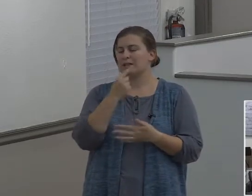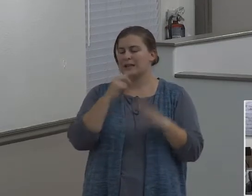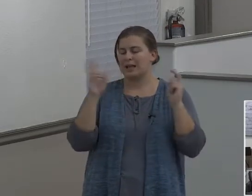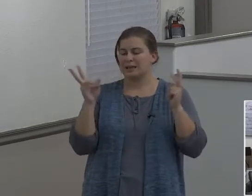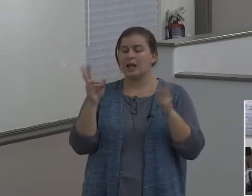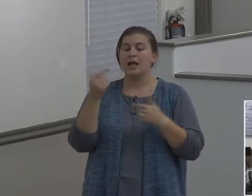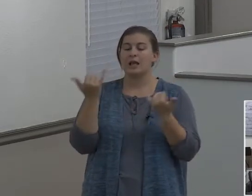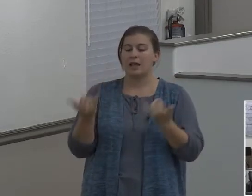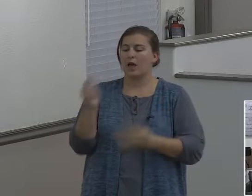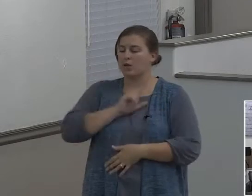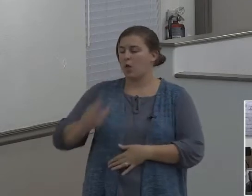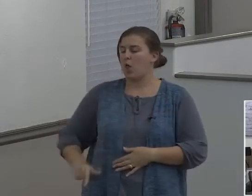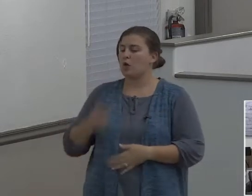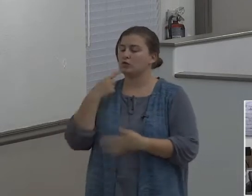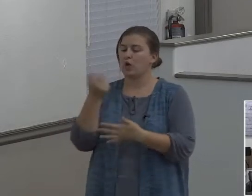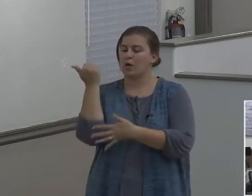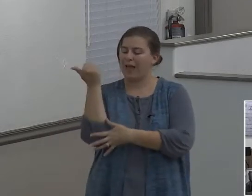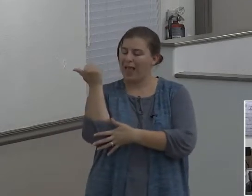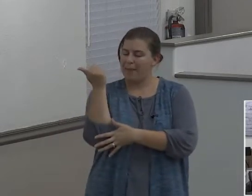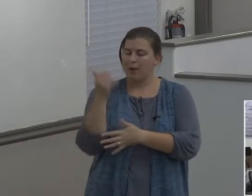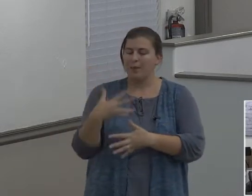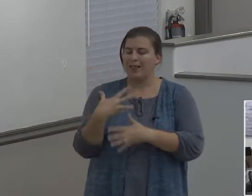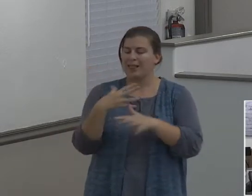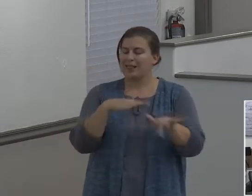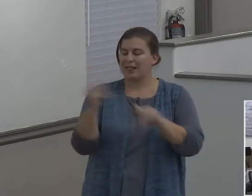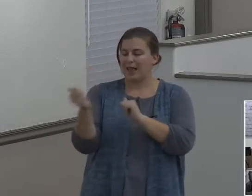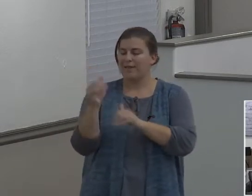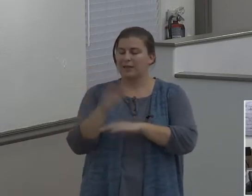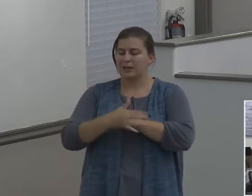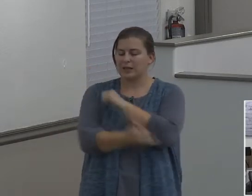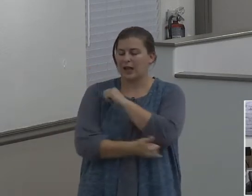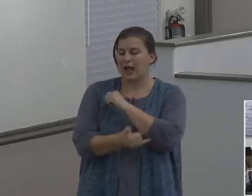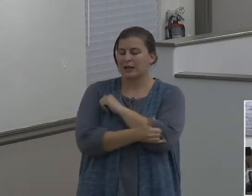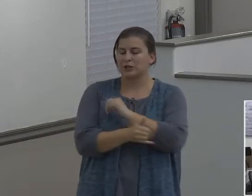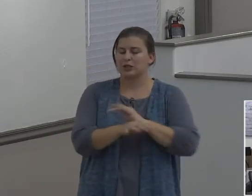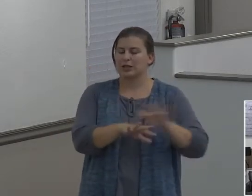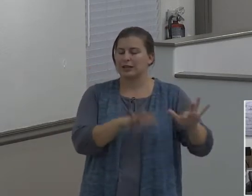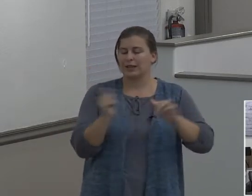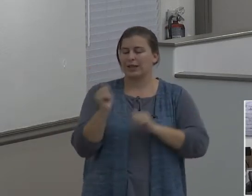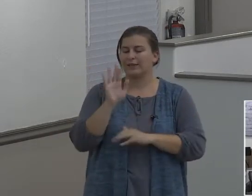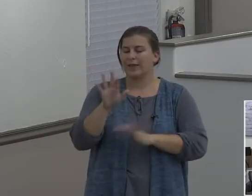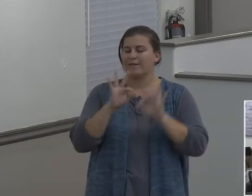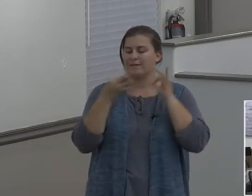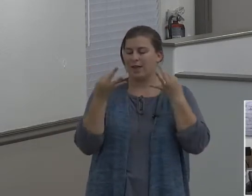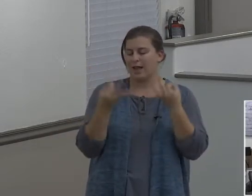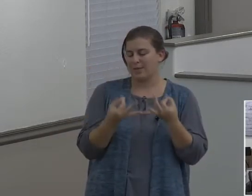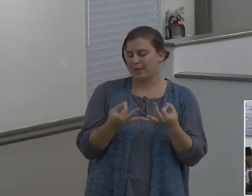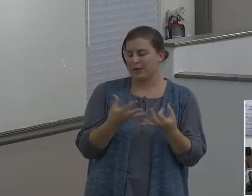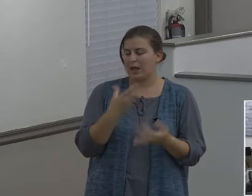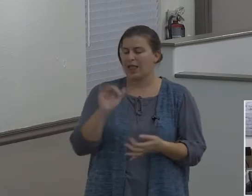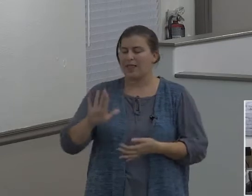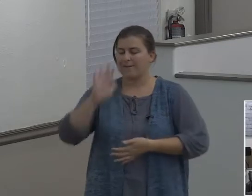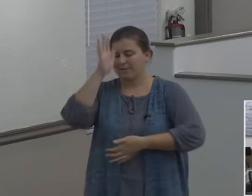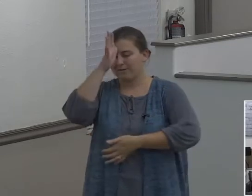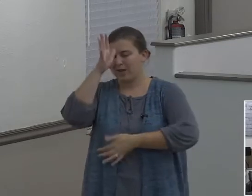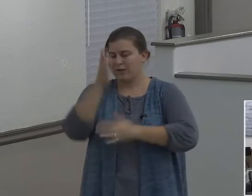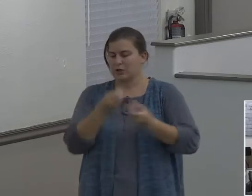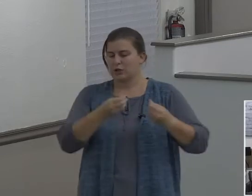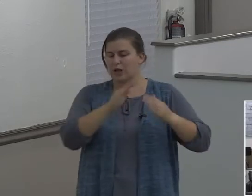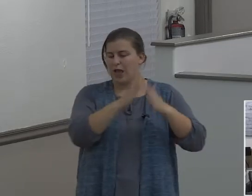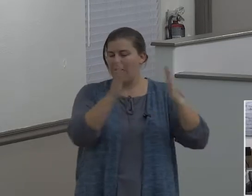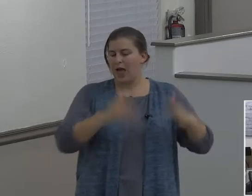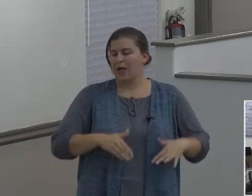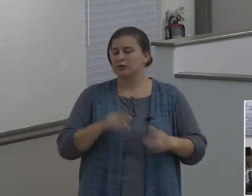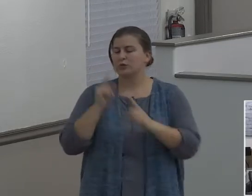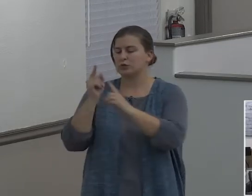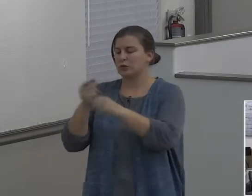Abram, get thee out of thy country, and from thy kindred, and from thy father's house, unto the land that I will show thee. And then in verse 4,